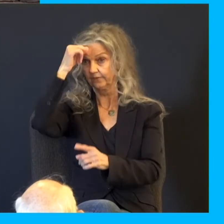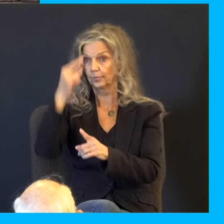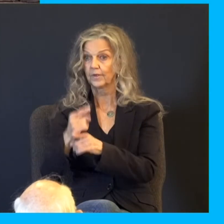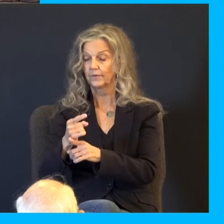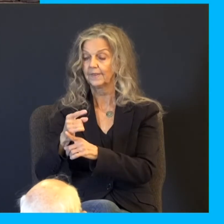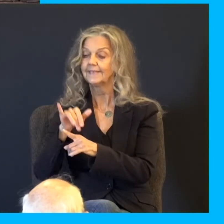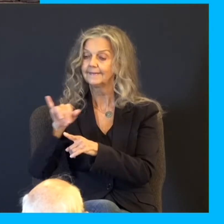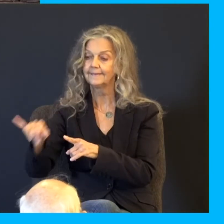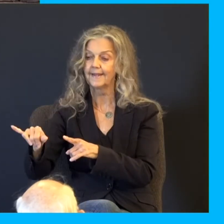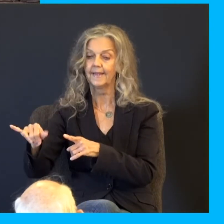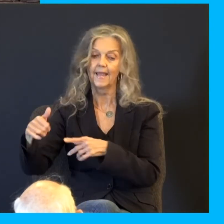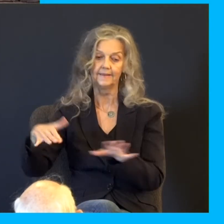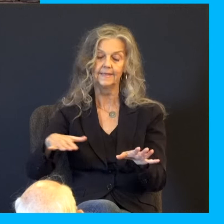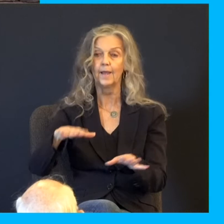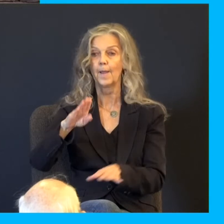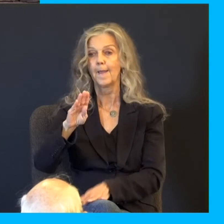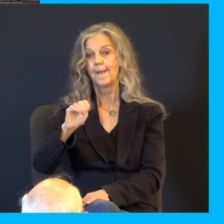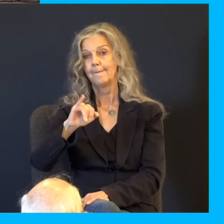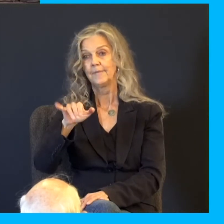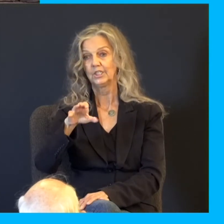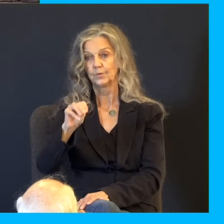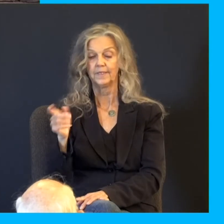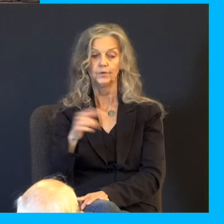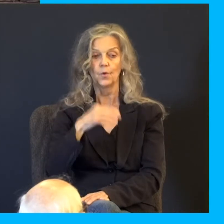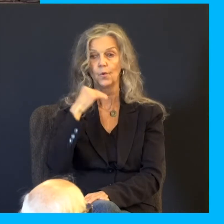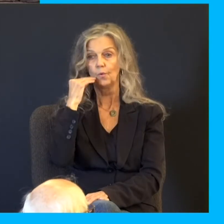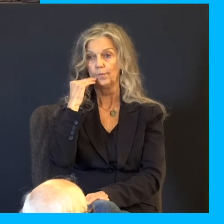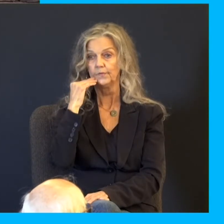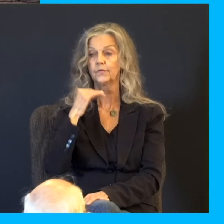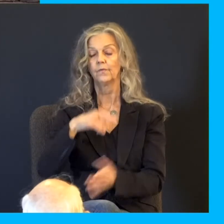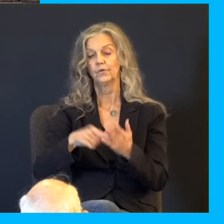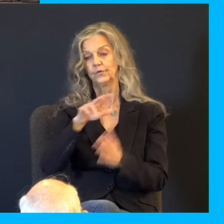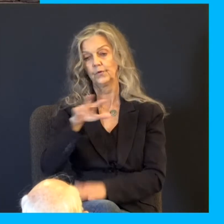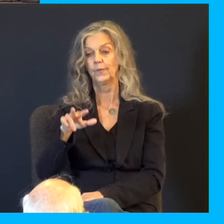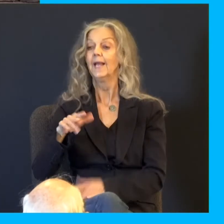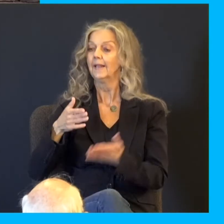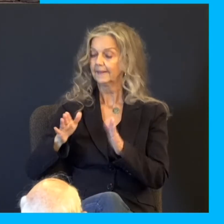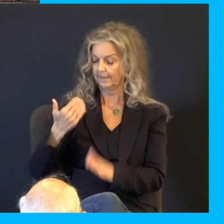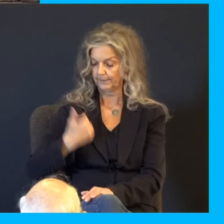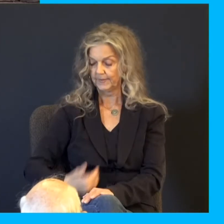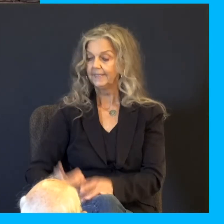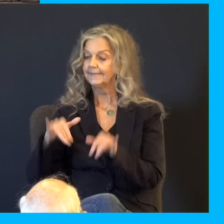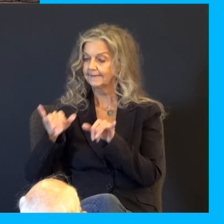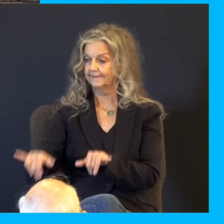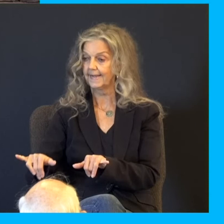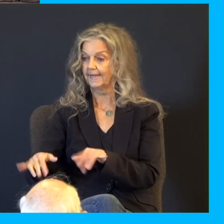Now therefore I pray thee, verse 33, let me, let thy servant abide instead of the lad abondment